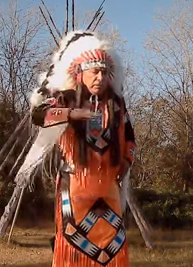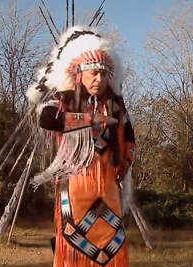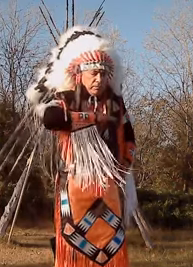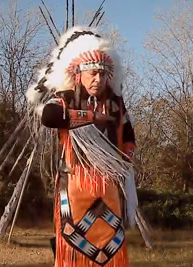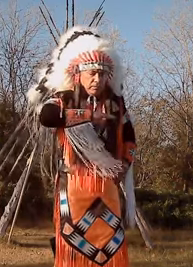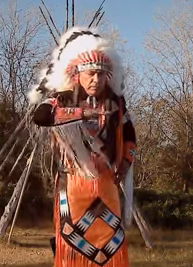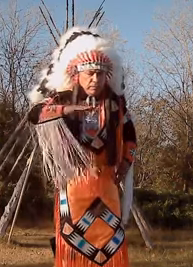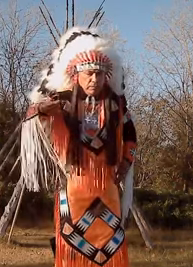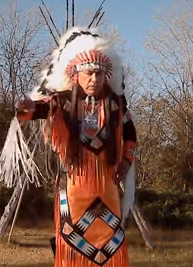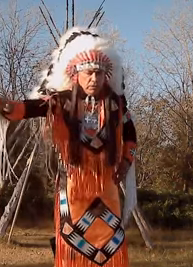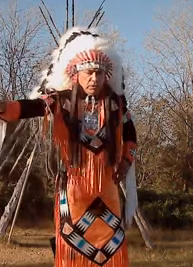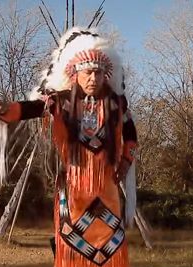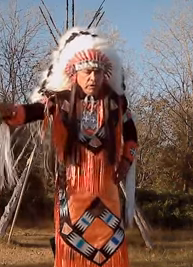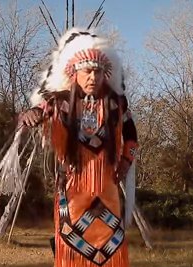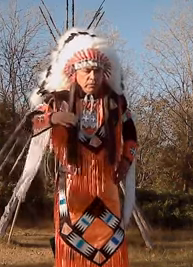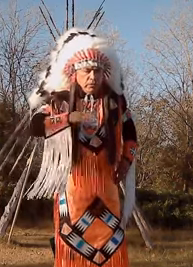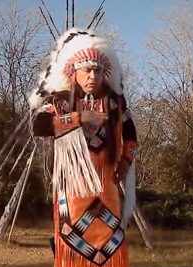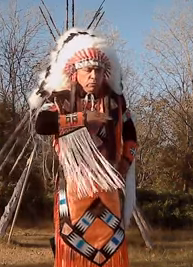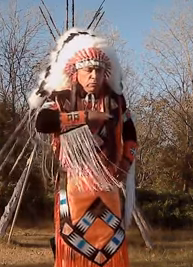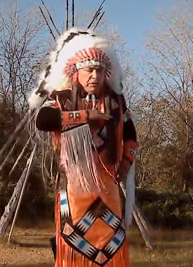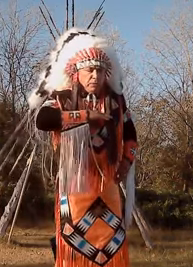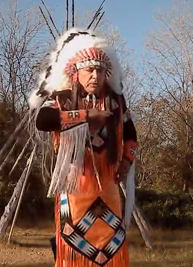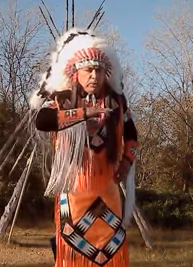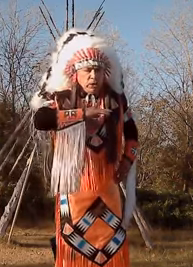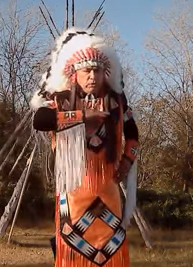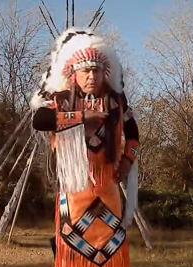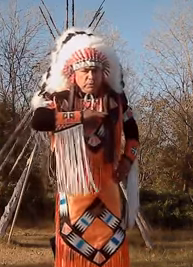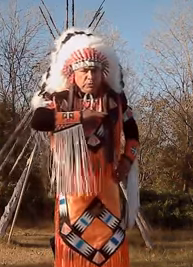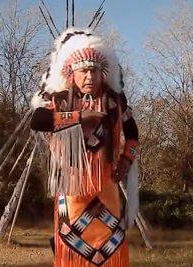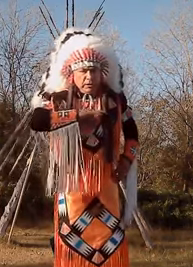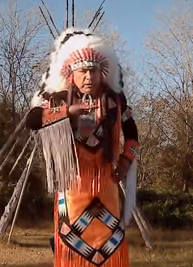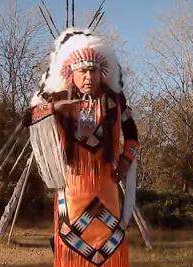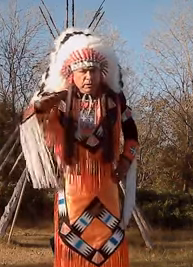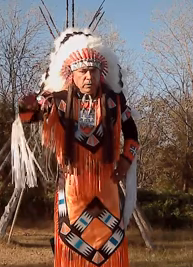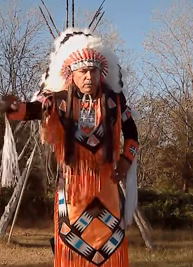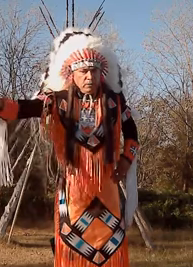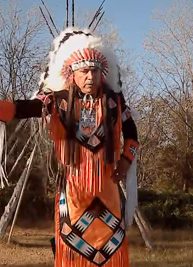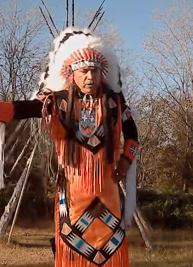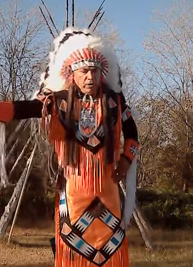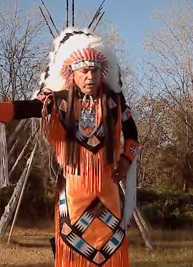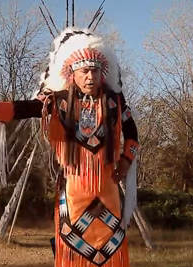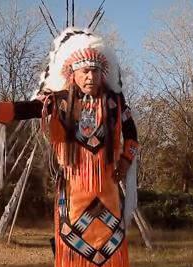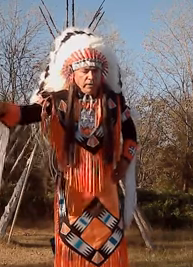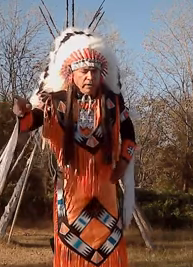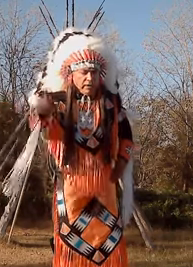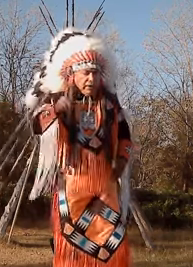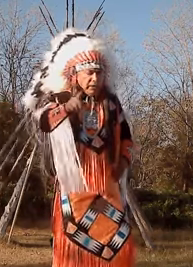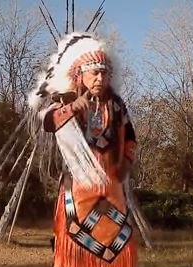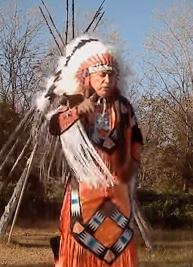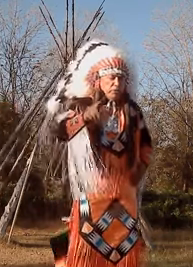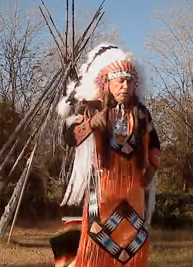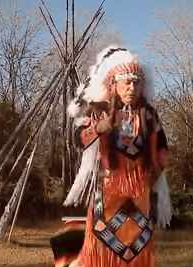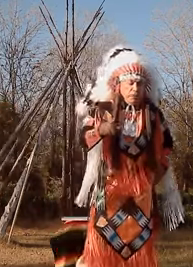good see when we speak we always want to speak from the heart now here's here's one